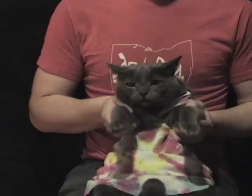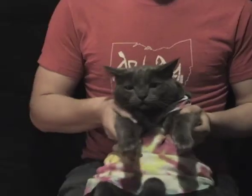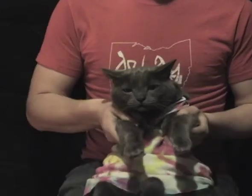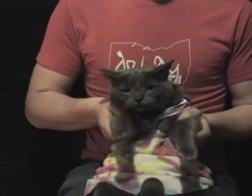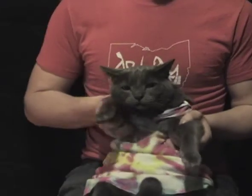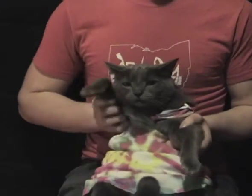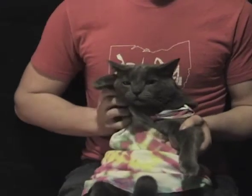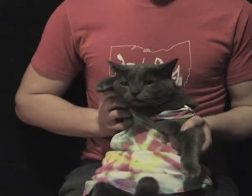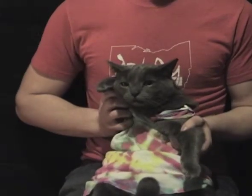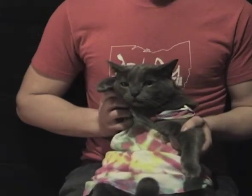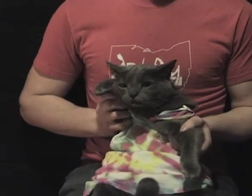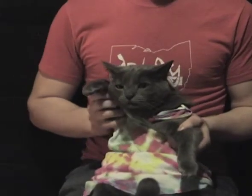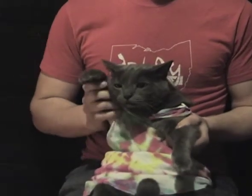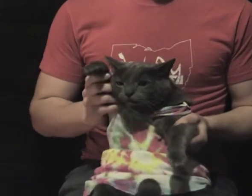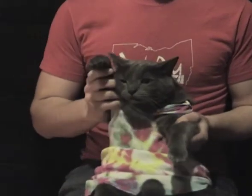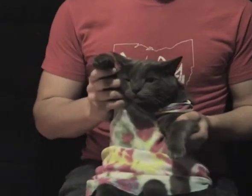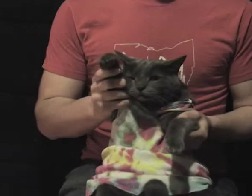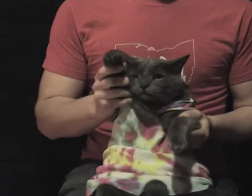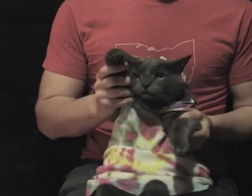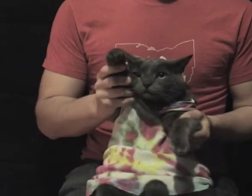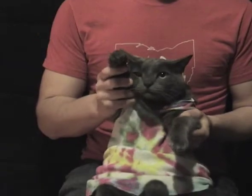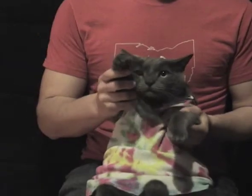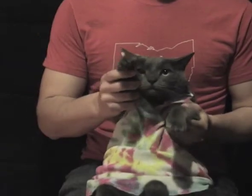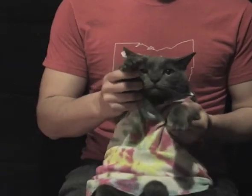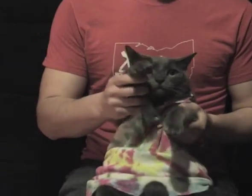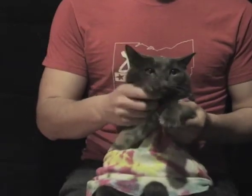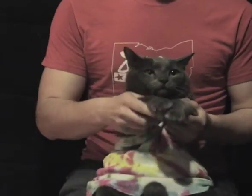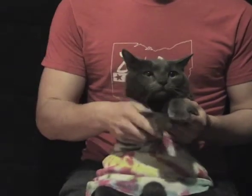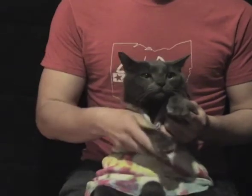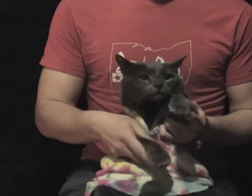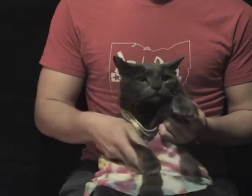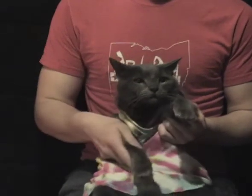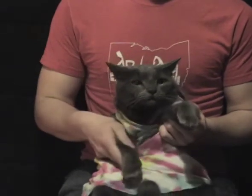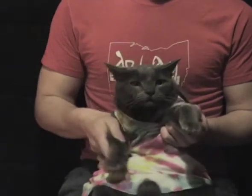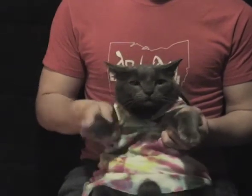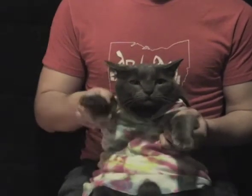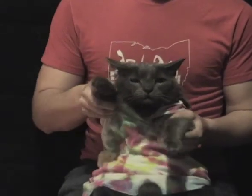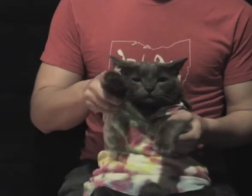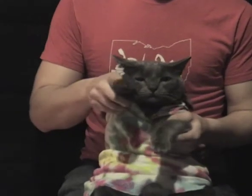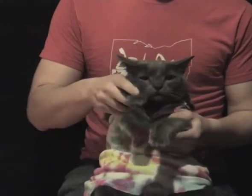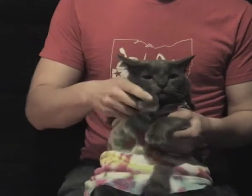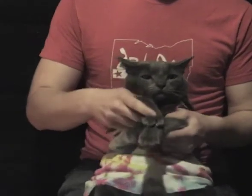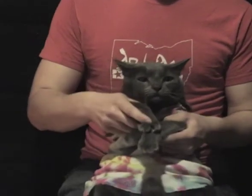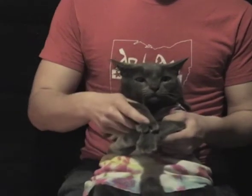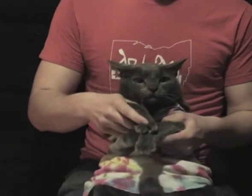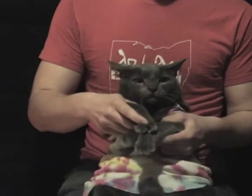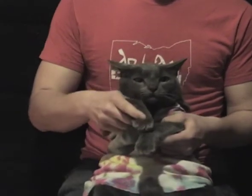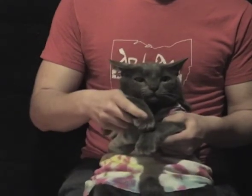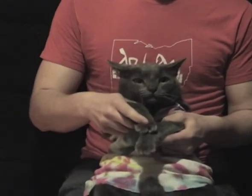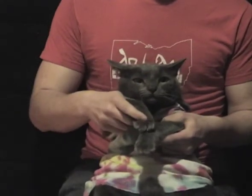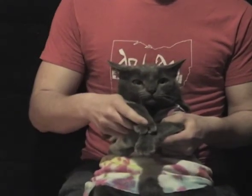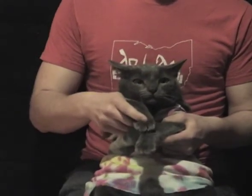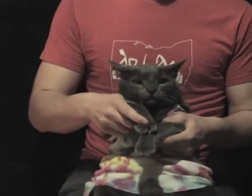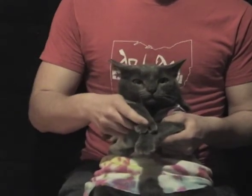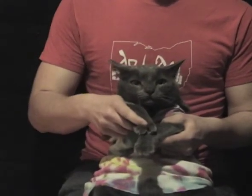I've taken you back For the last time